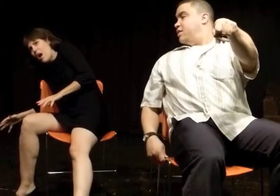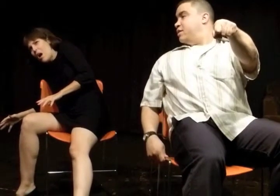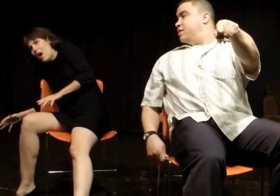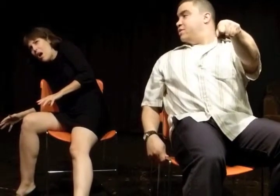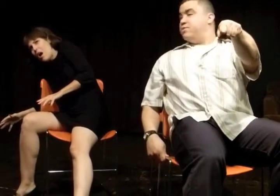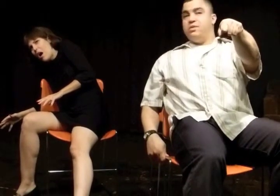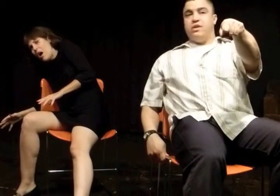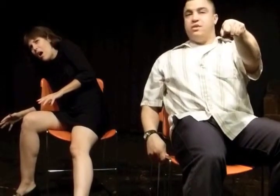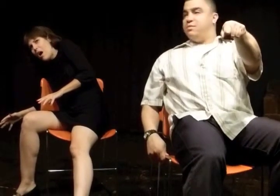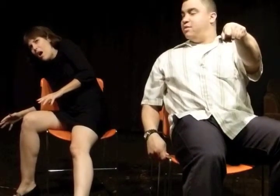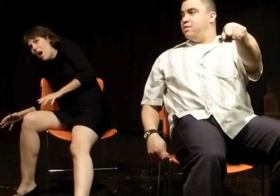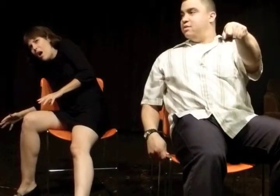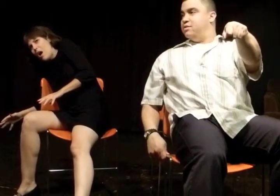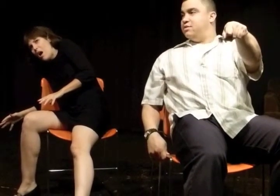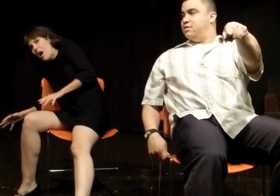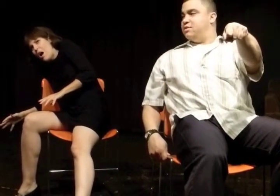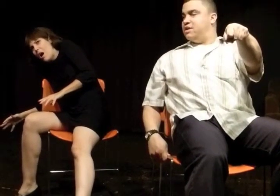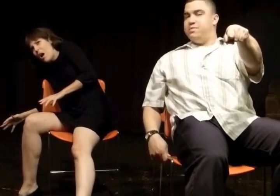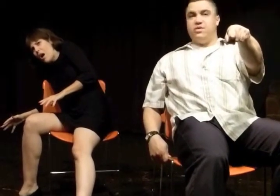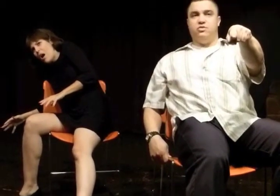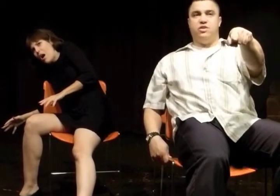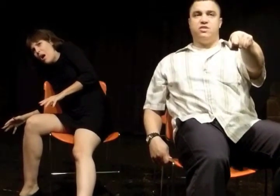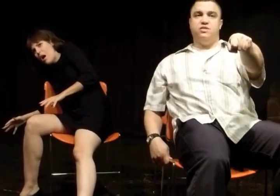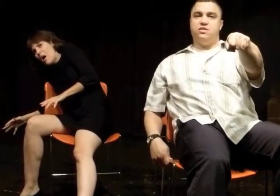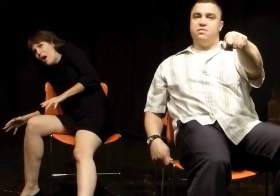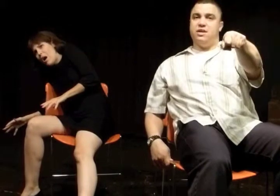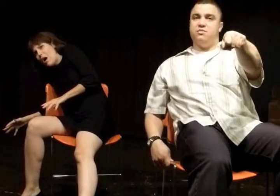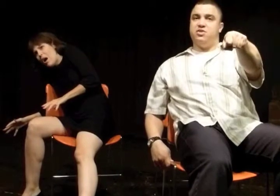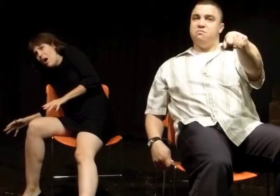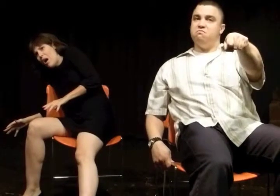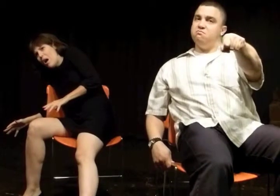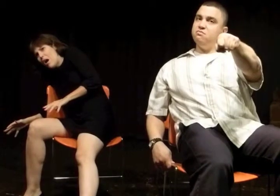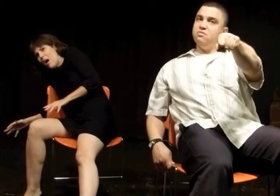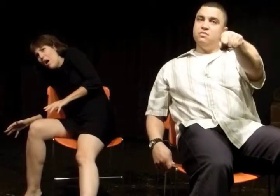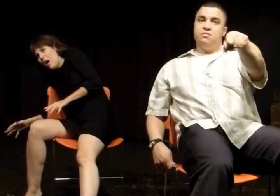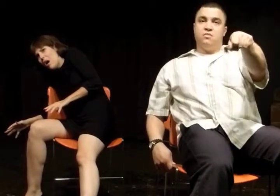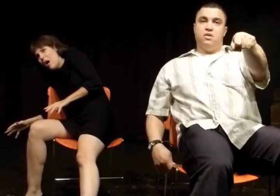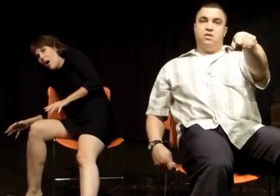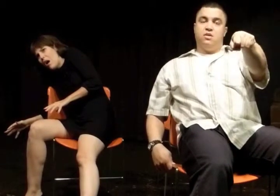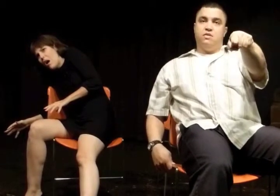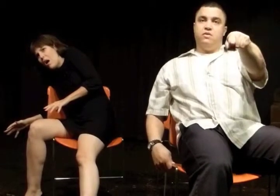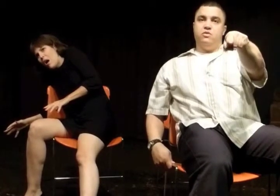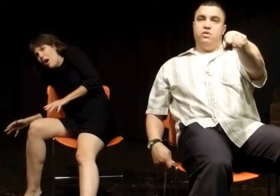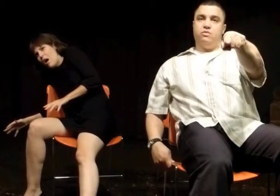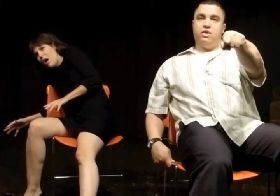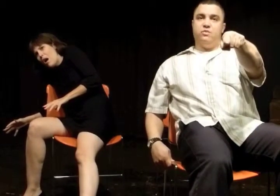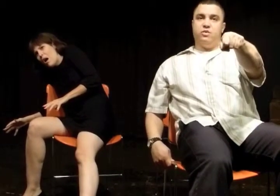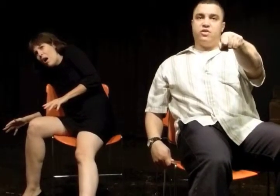You know, you really got to learn not to be so trusting sometimes. You never know who you're riding with.